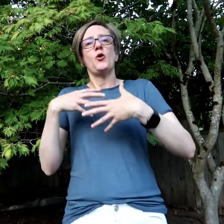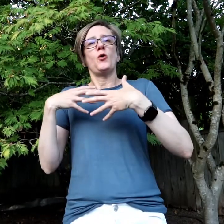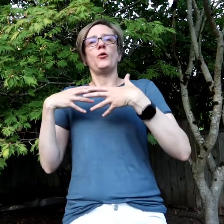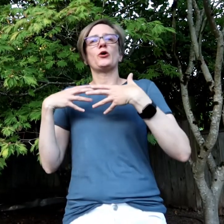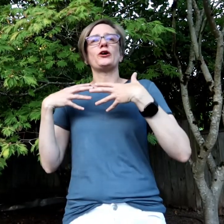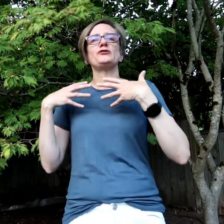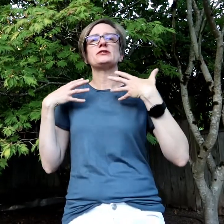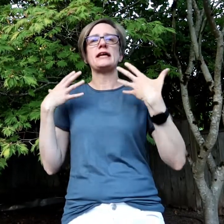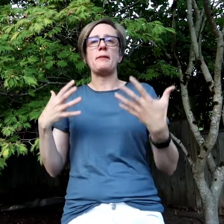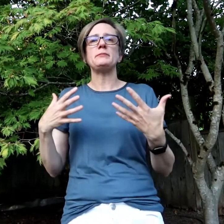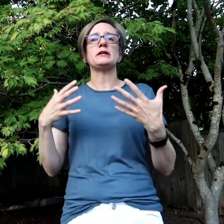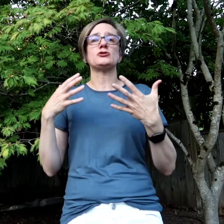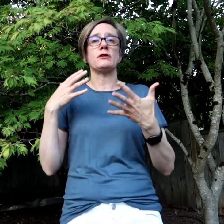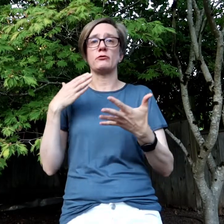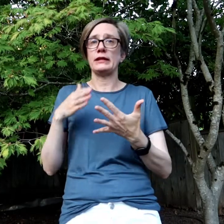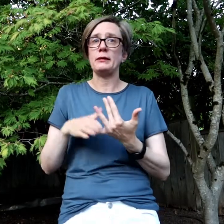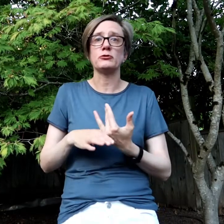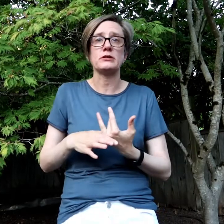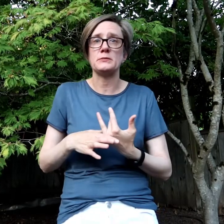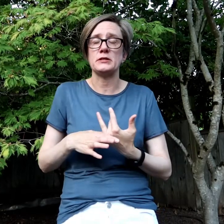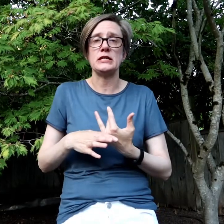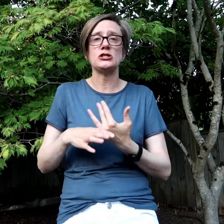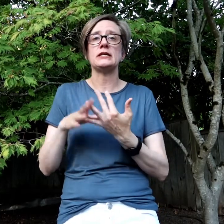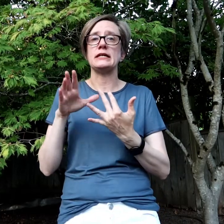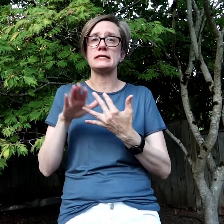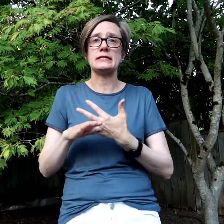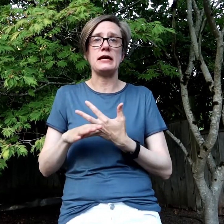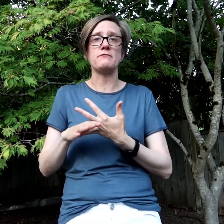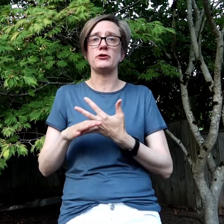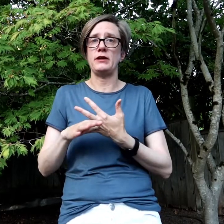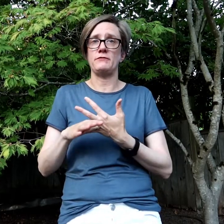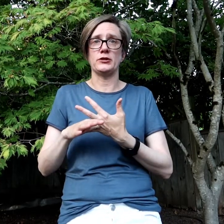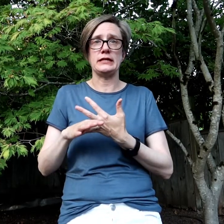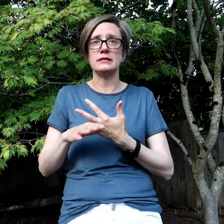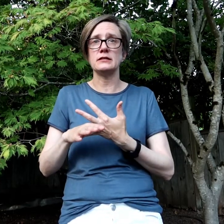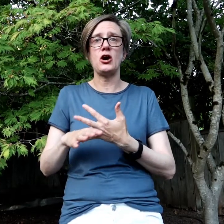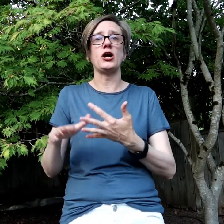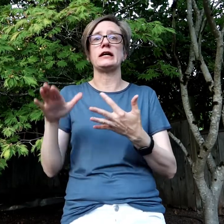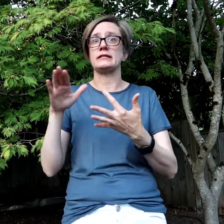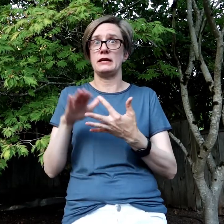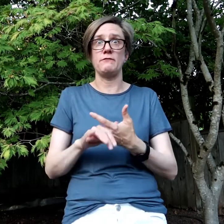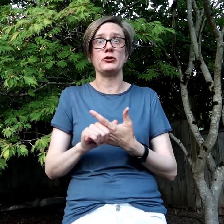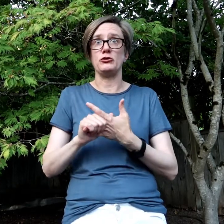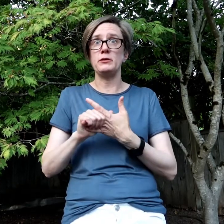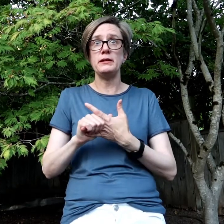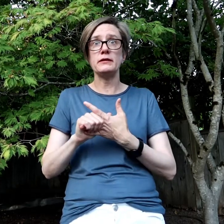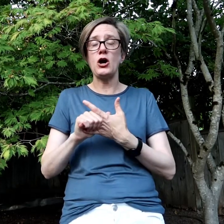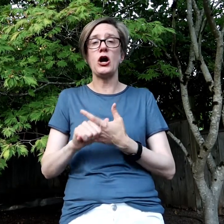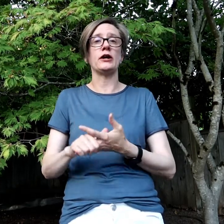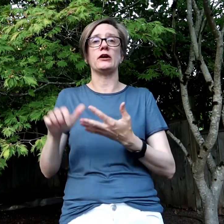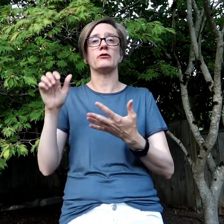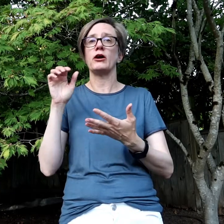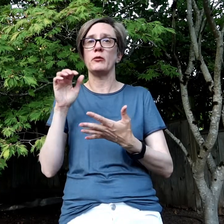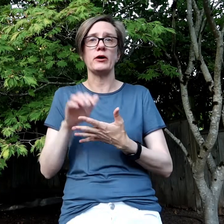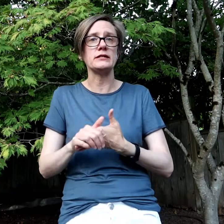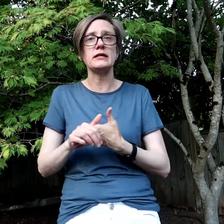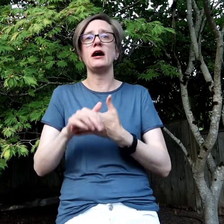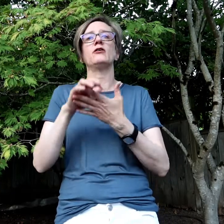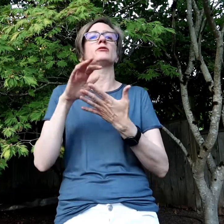Or are you just happy because you have reliable transportation and it's safe for you to have your kids in the car and it's safe for you to be in the car and it no longer breaks down or